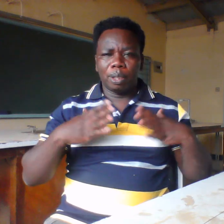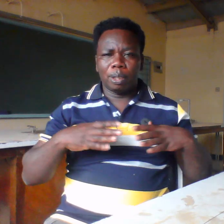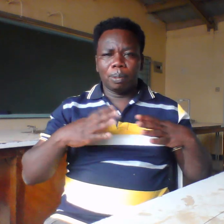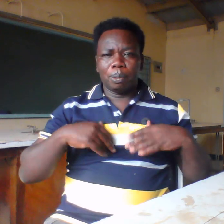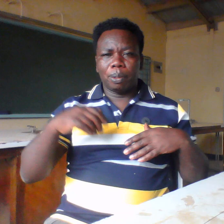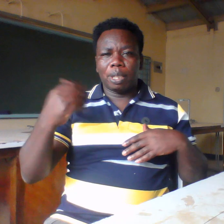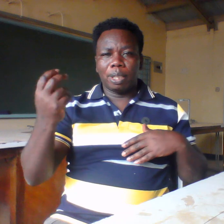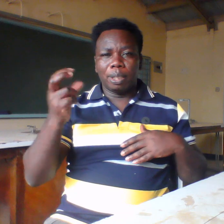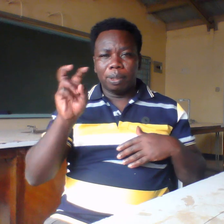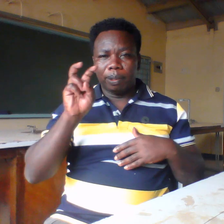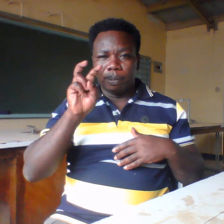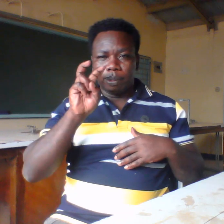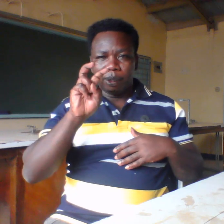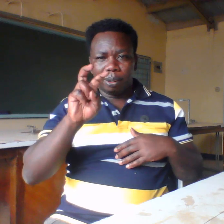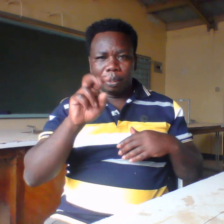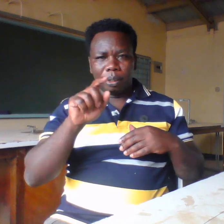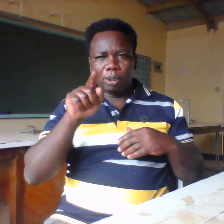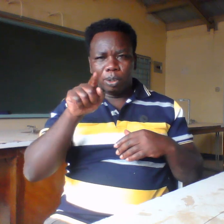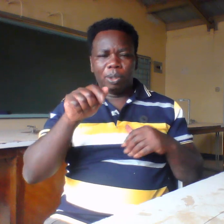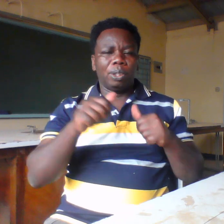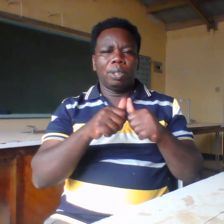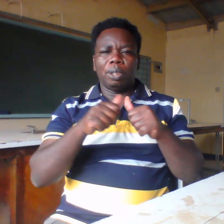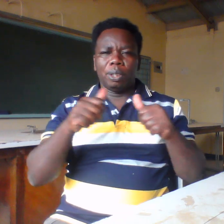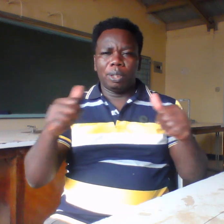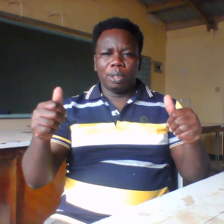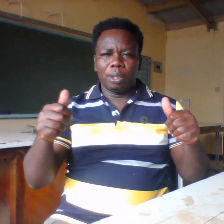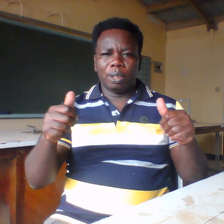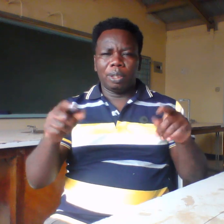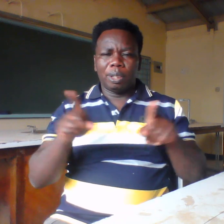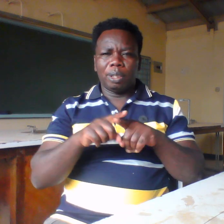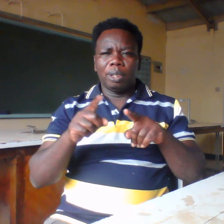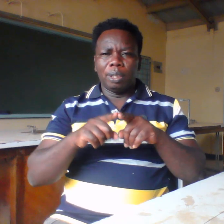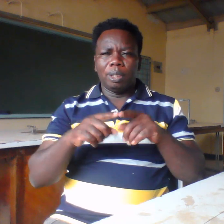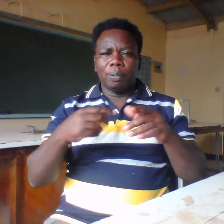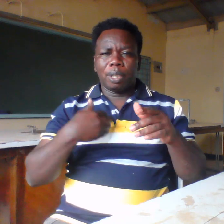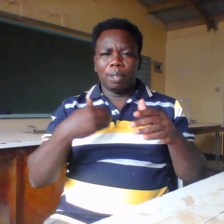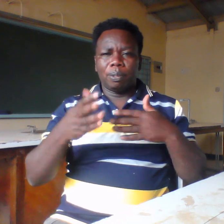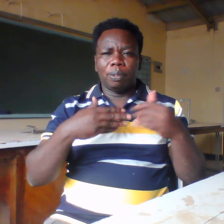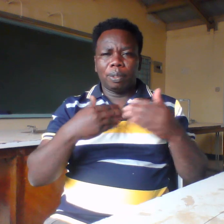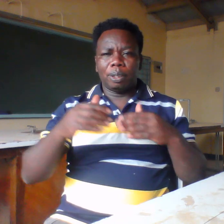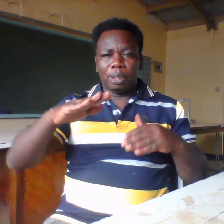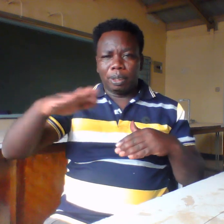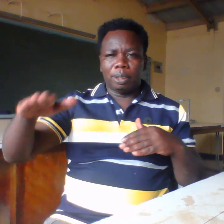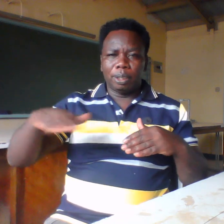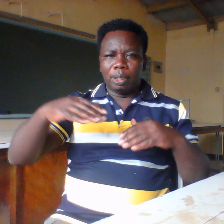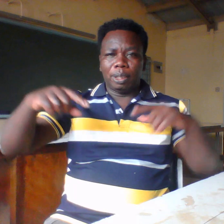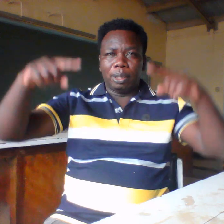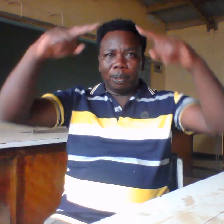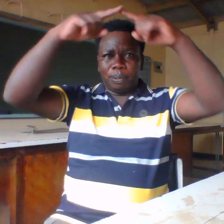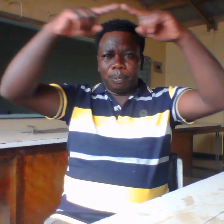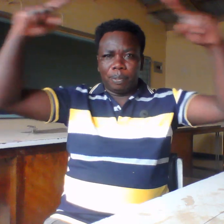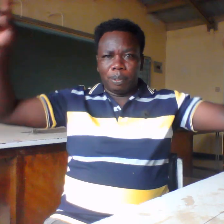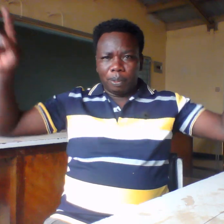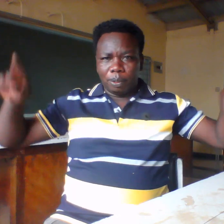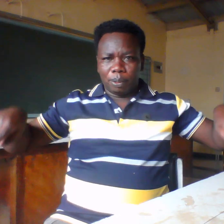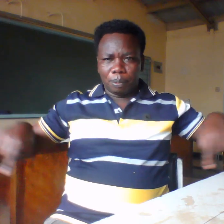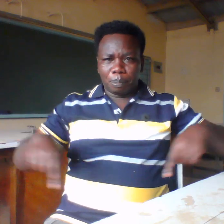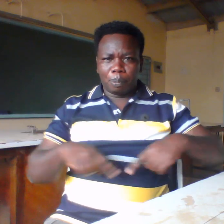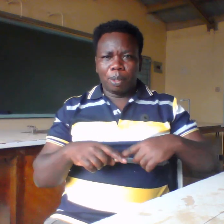we don't sign down there there's what we call the signing area and uh in this video maybe the